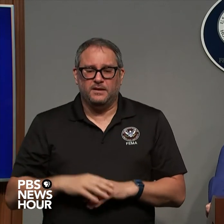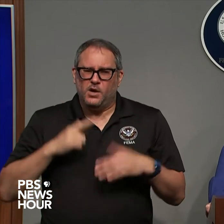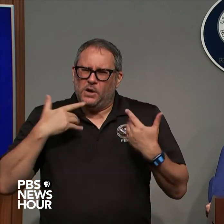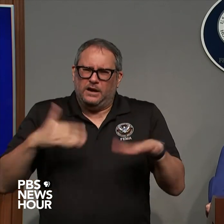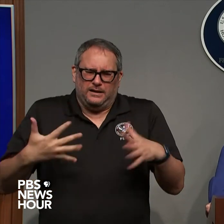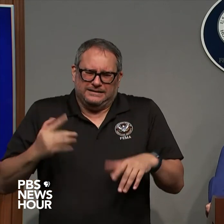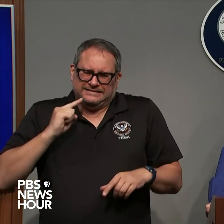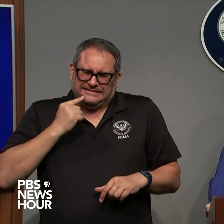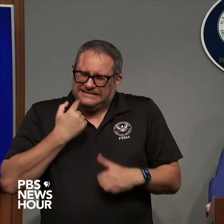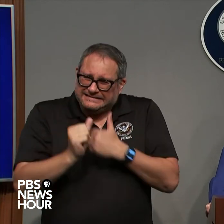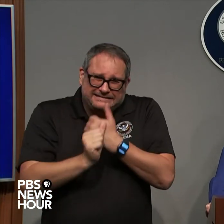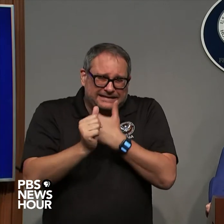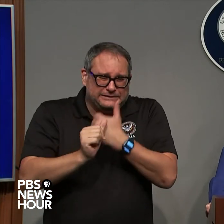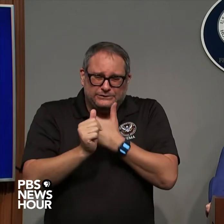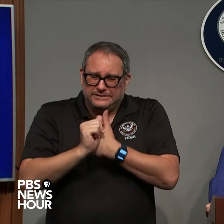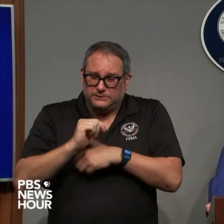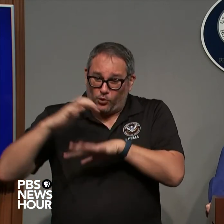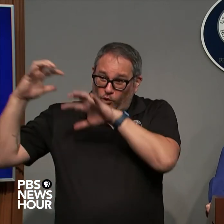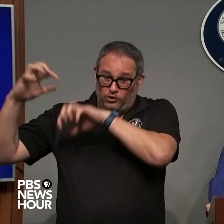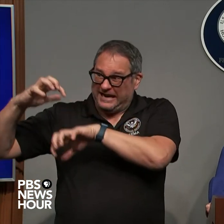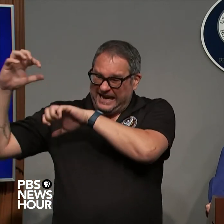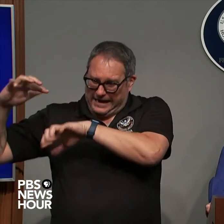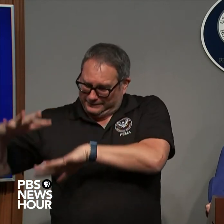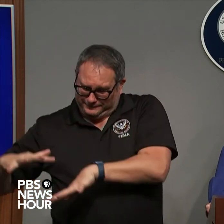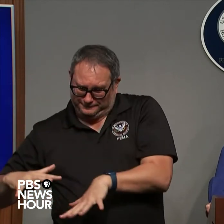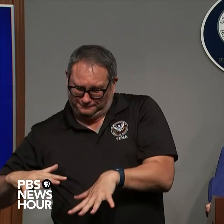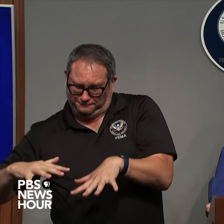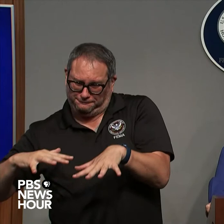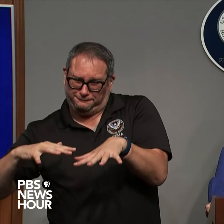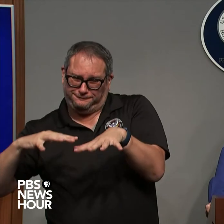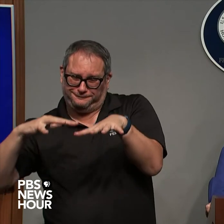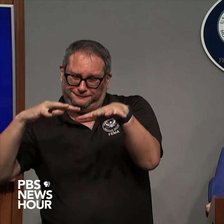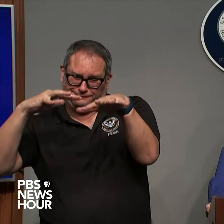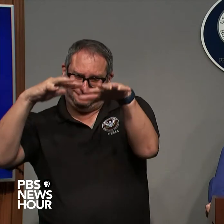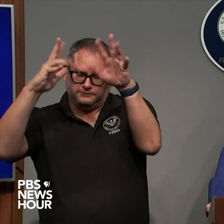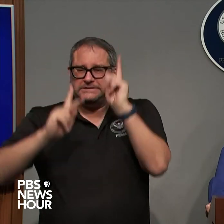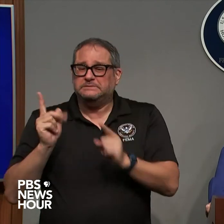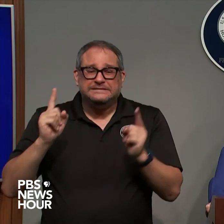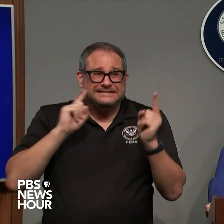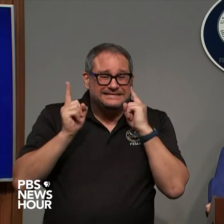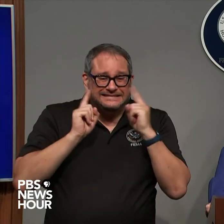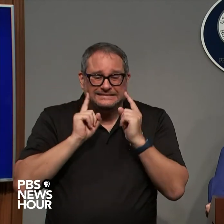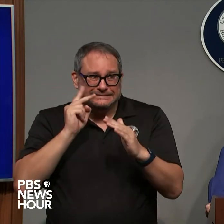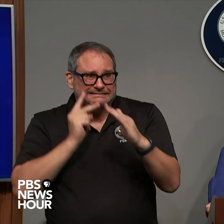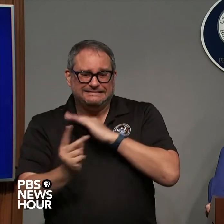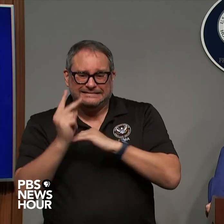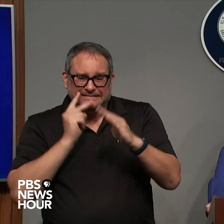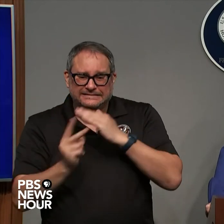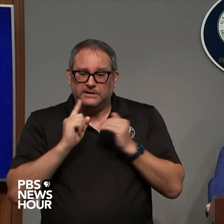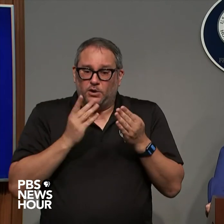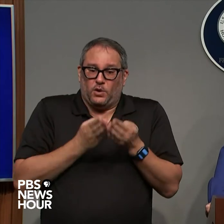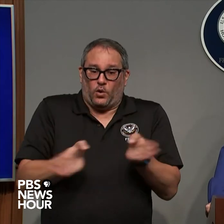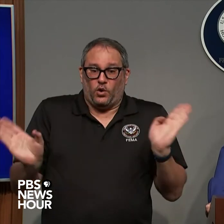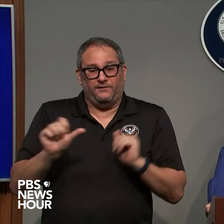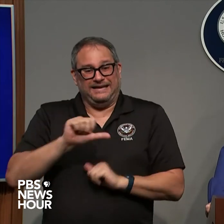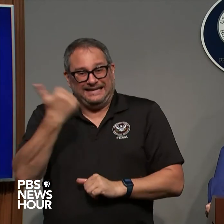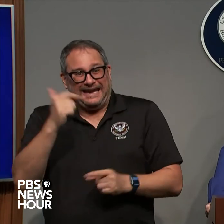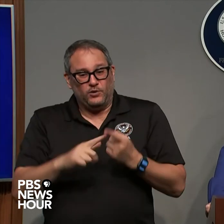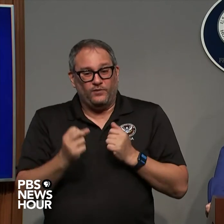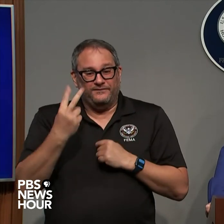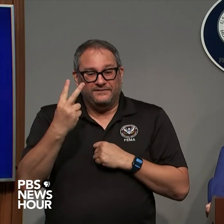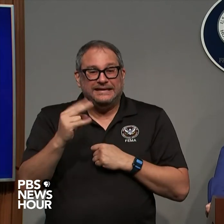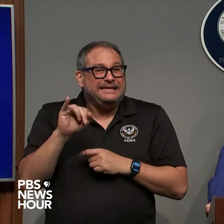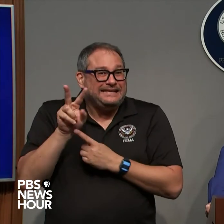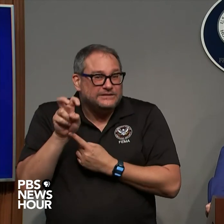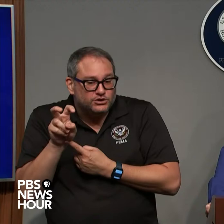rainfall um not just along the coast but inland think about these values that we're forecasting widespread 10 to 15 inches 15 to 20 inches